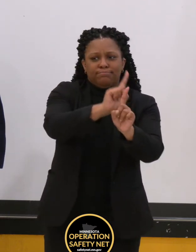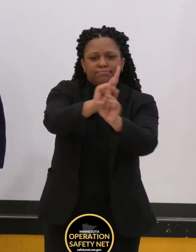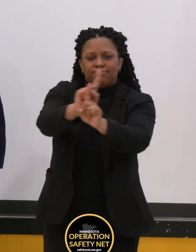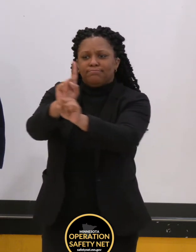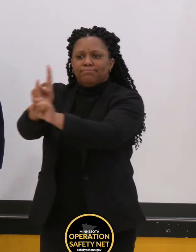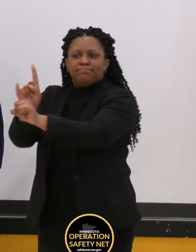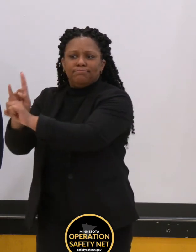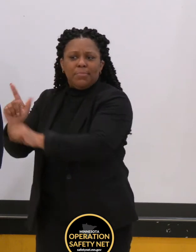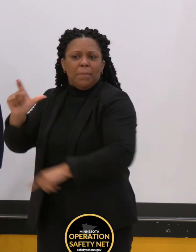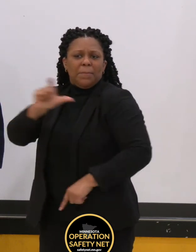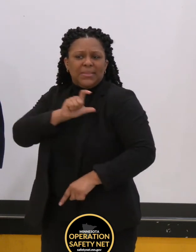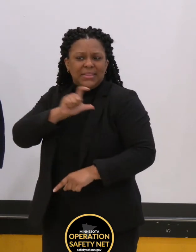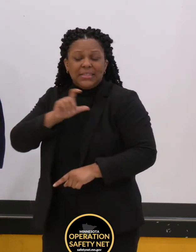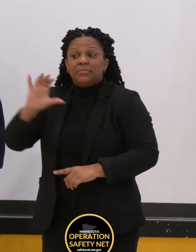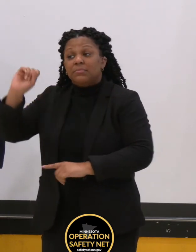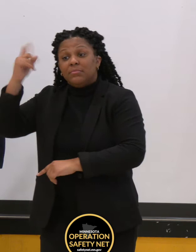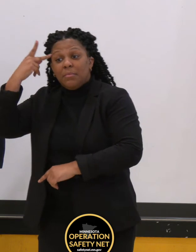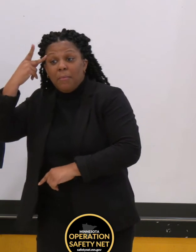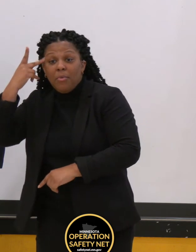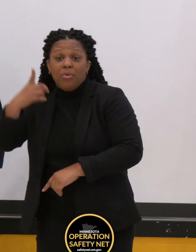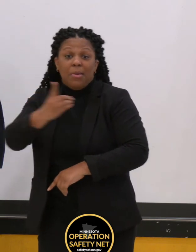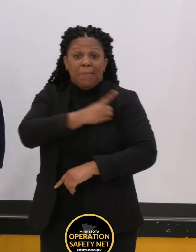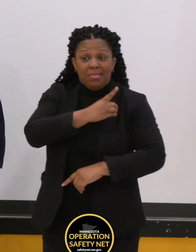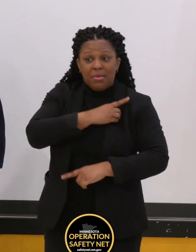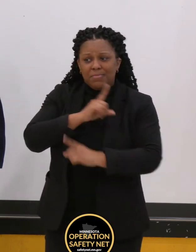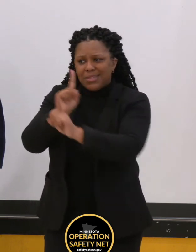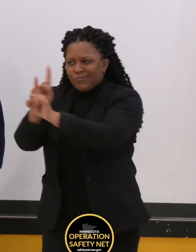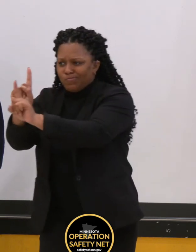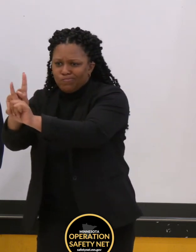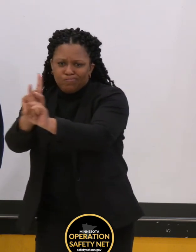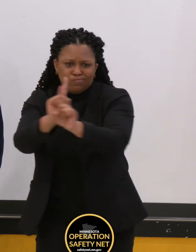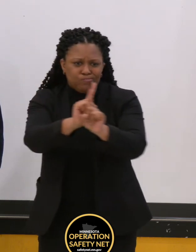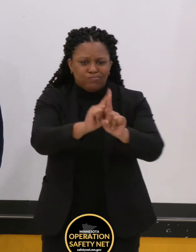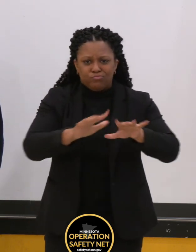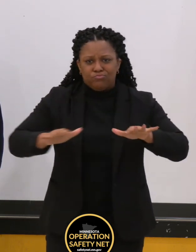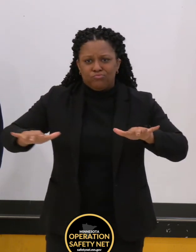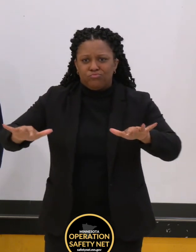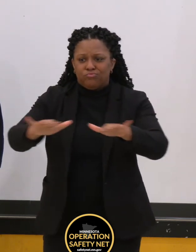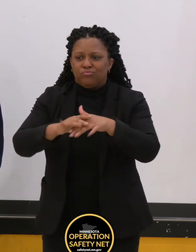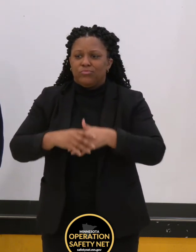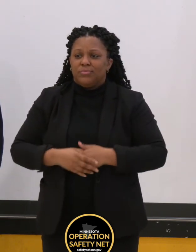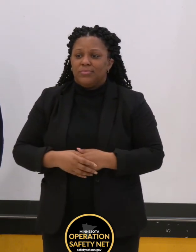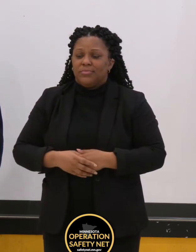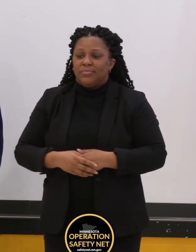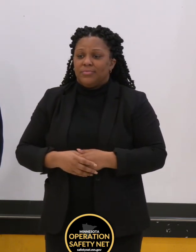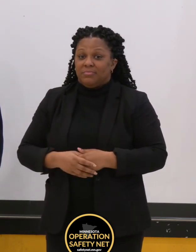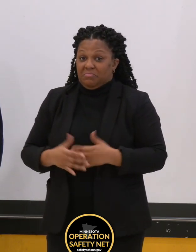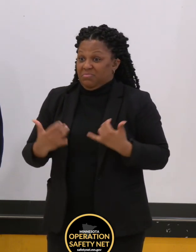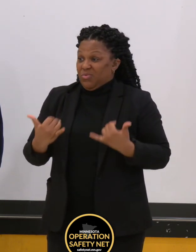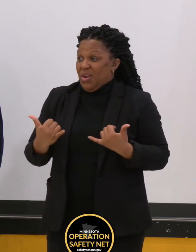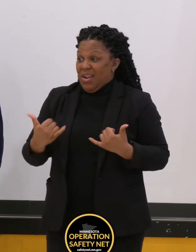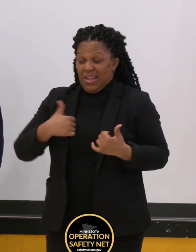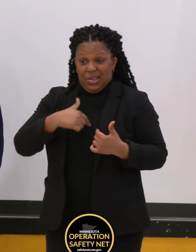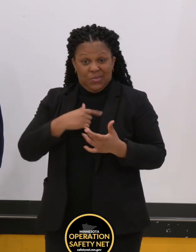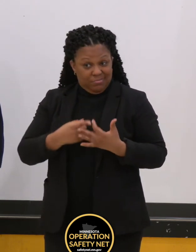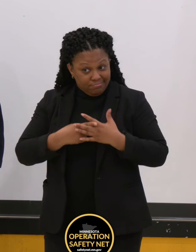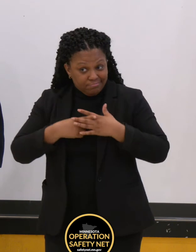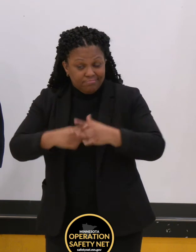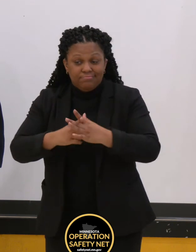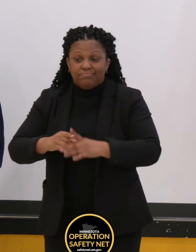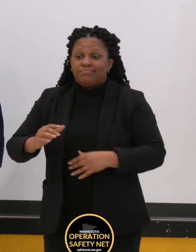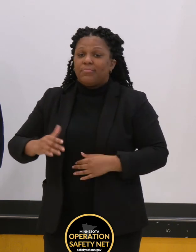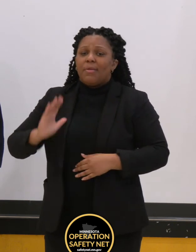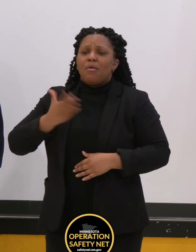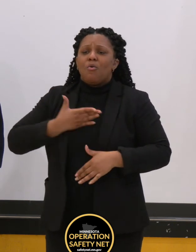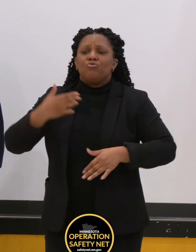Today's event marks the joining of liberty and justice. The legal process and trial representing liberty, I'm sorry, representing justice.